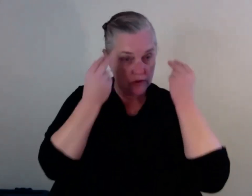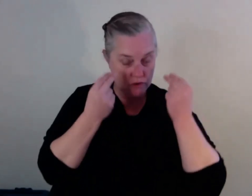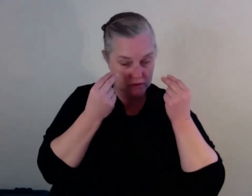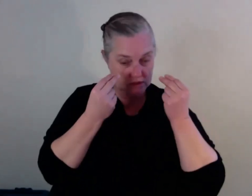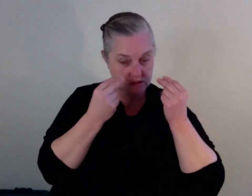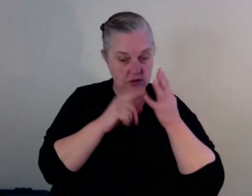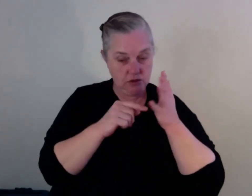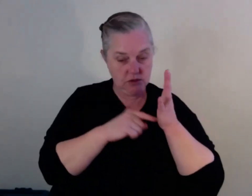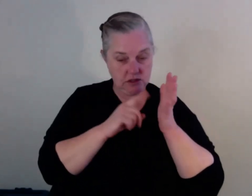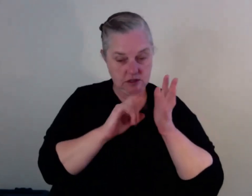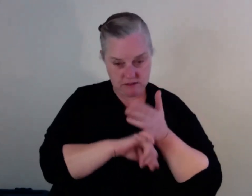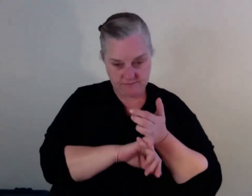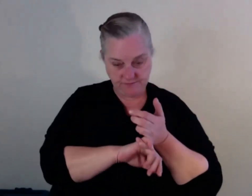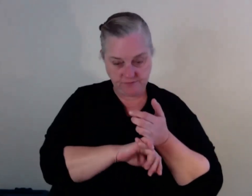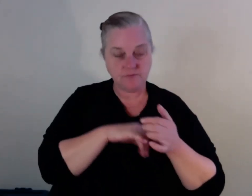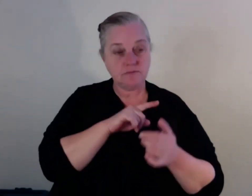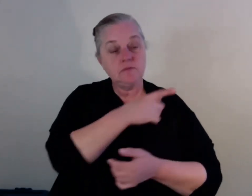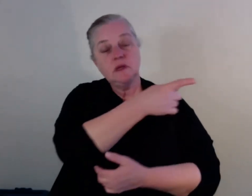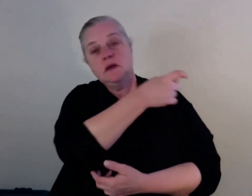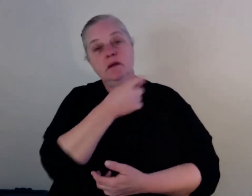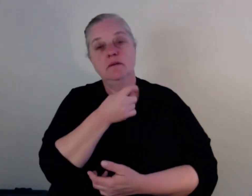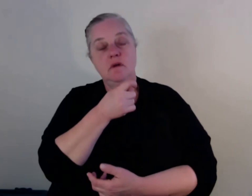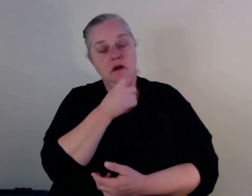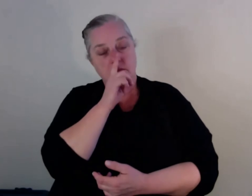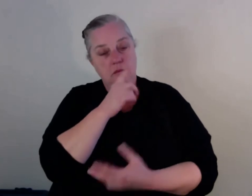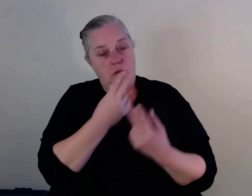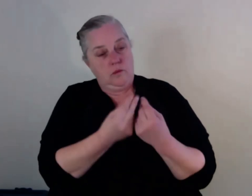experience come in and talk to his nurses. I'd like to see more of that go on.